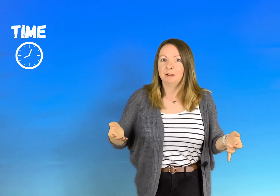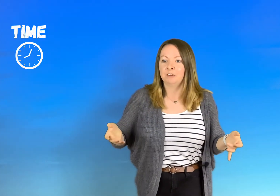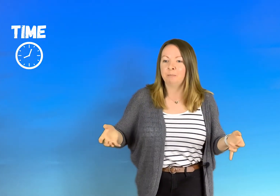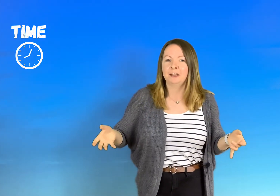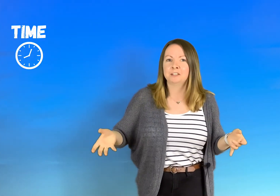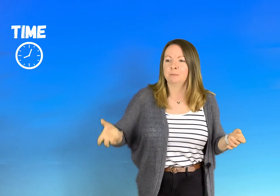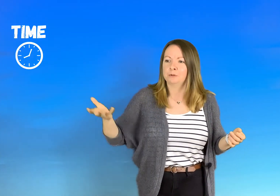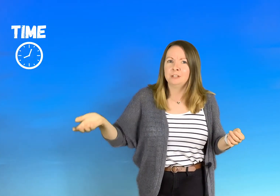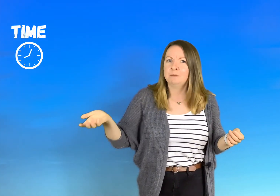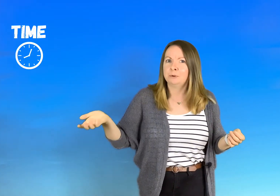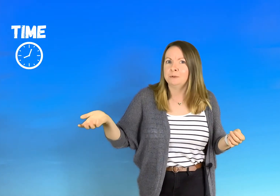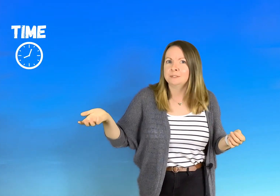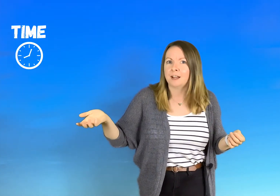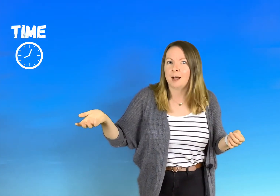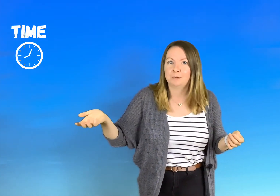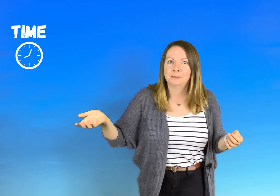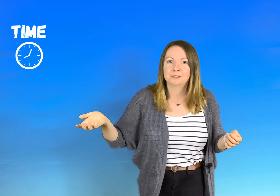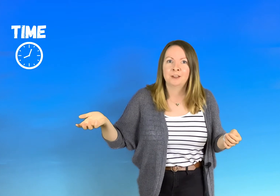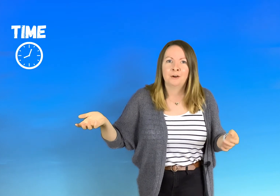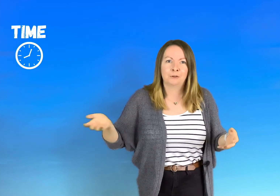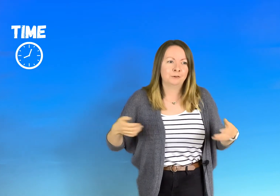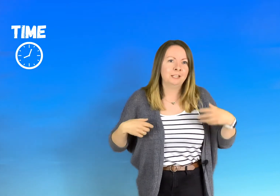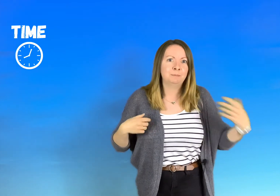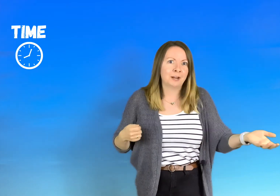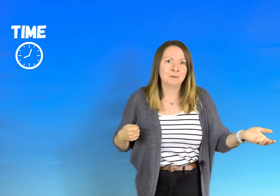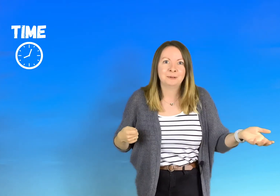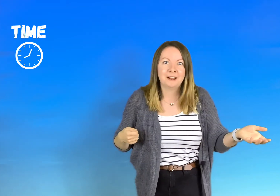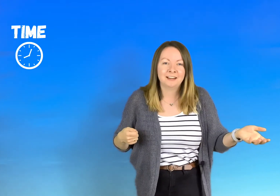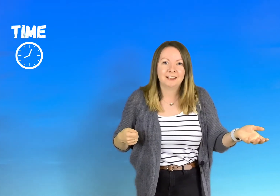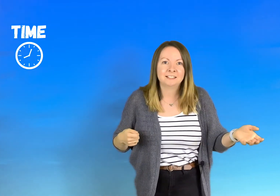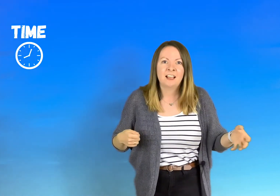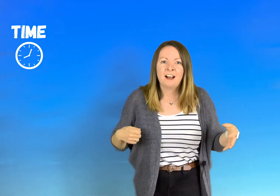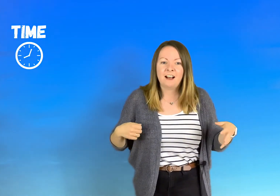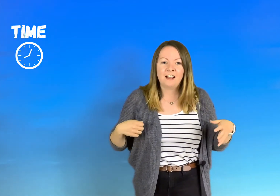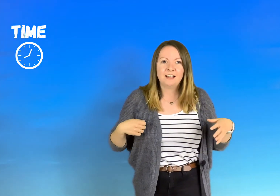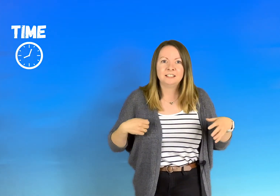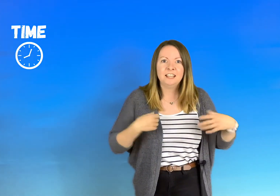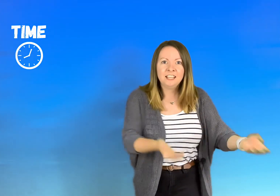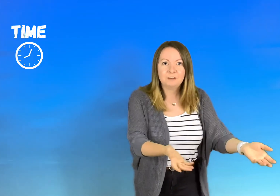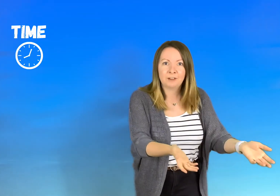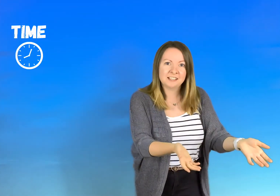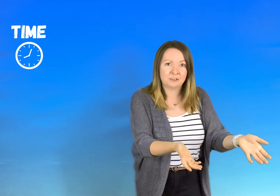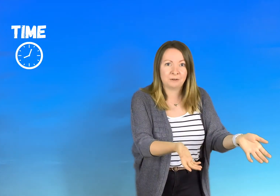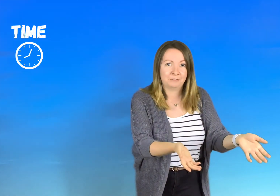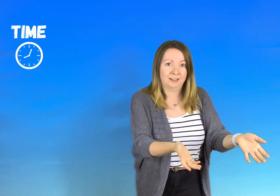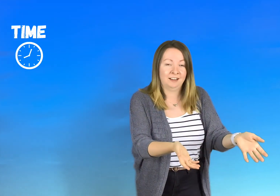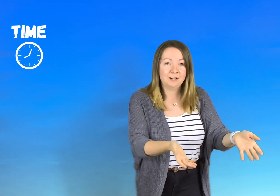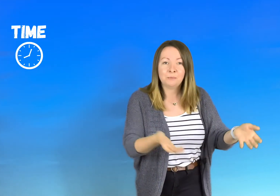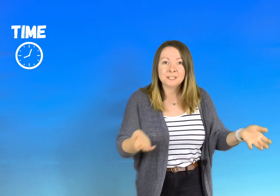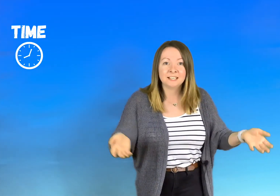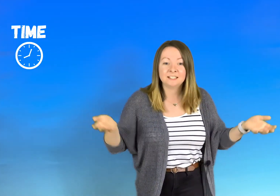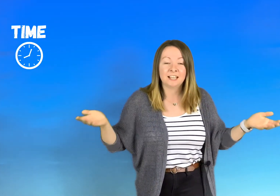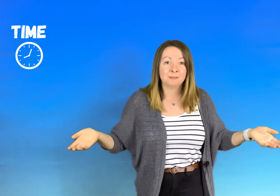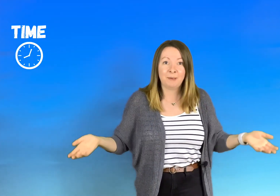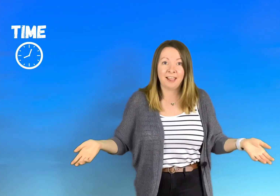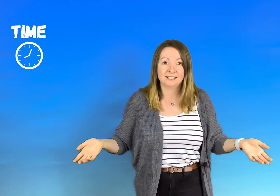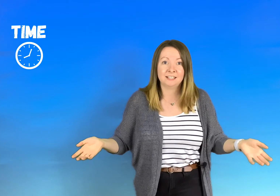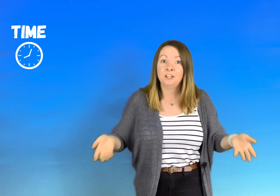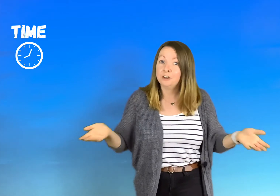might have picked up the really bruised apples or the really brown bananas and he gave that as an offering and it wasn't his best he could